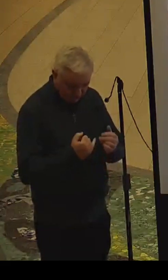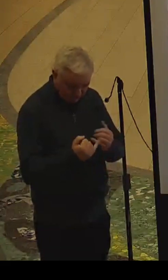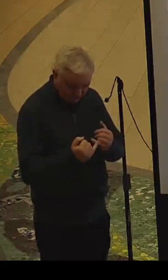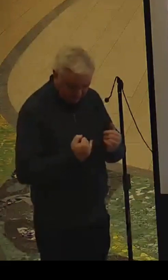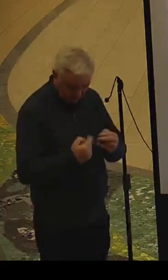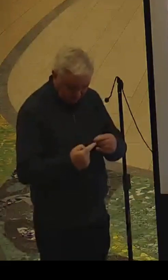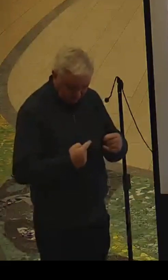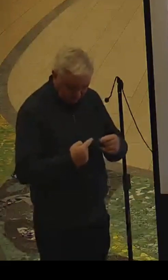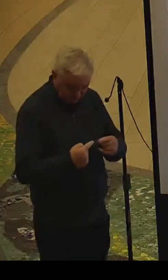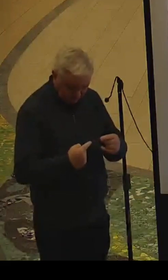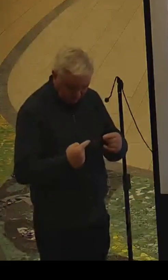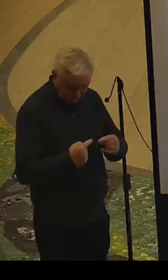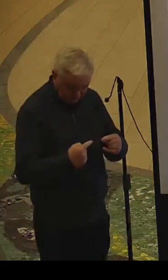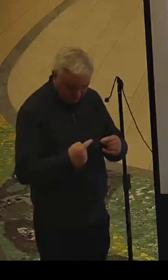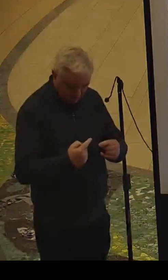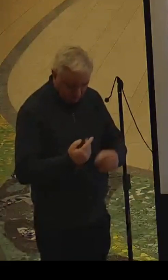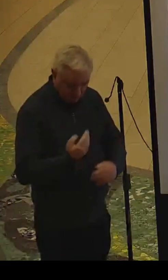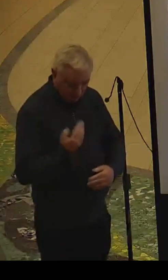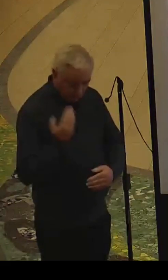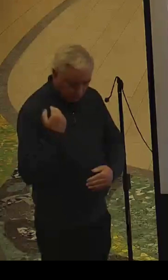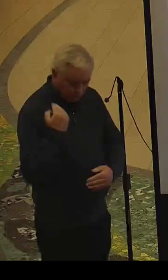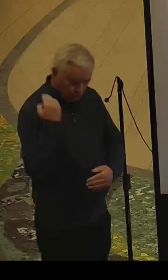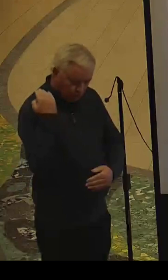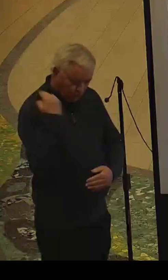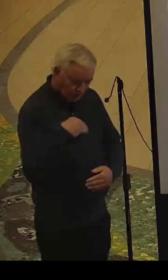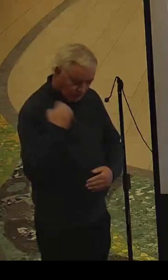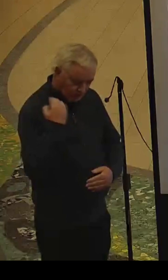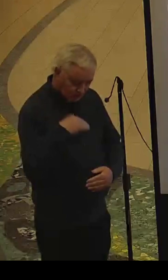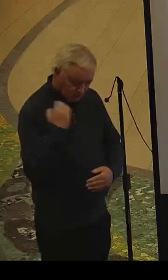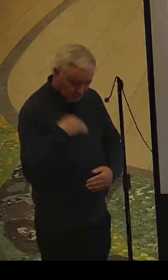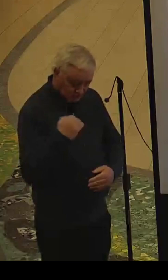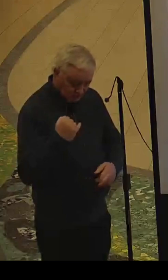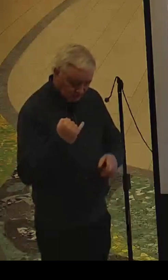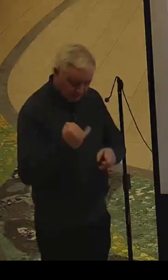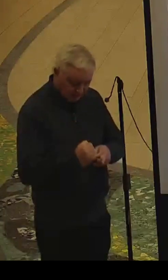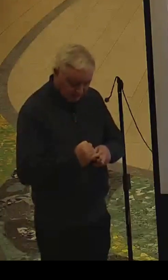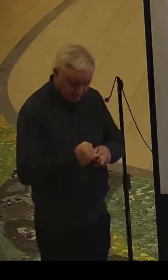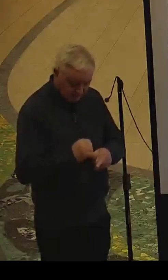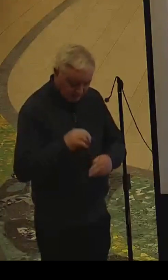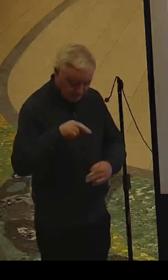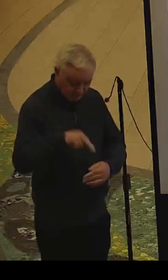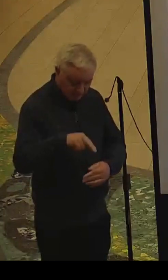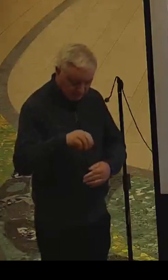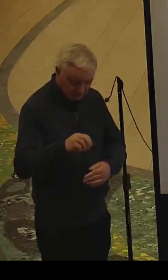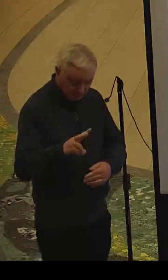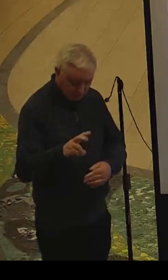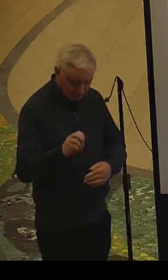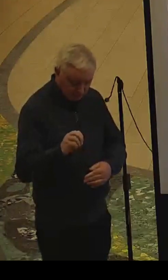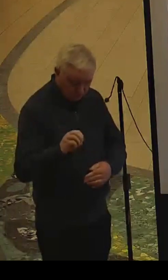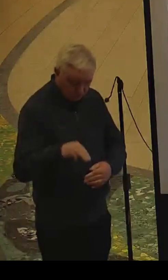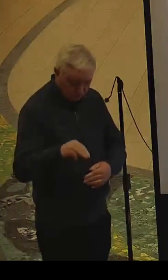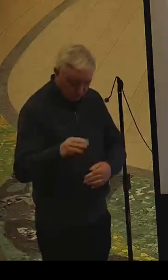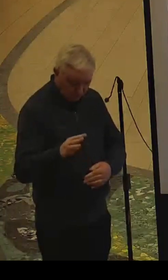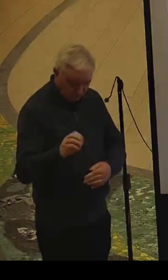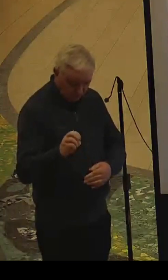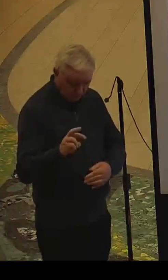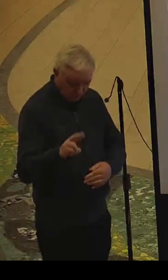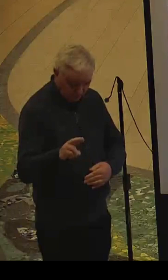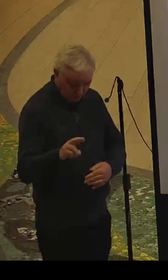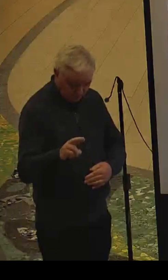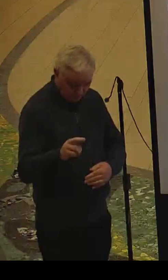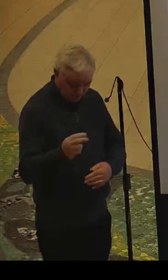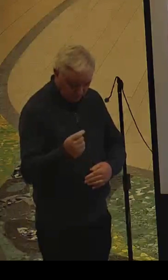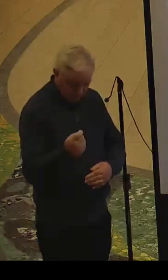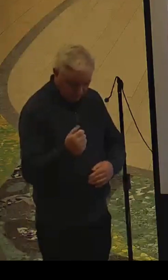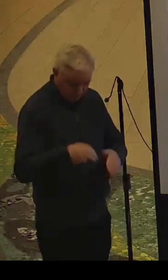in the fighting, were massacred in November,